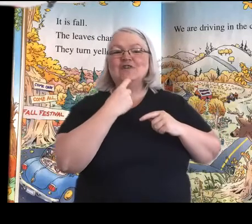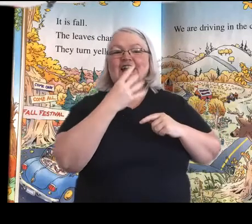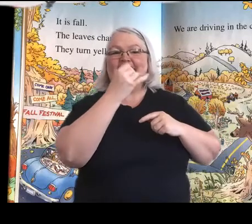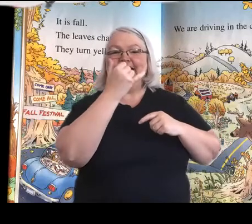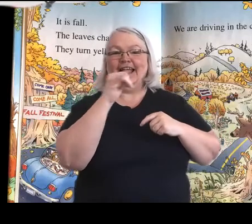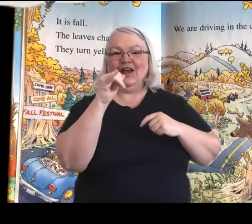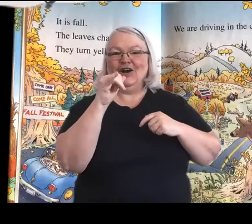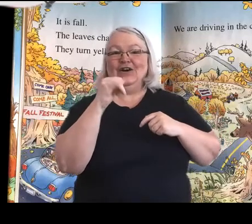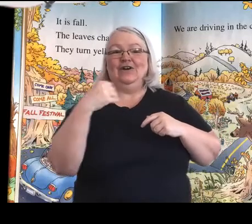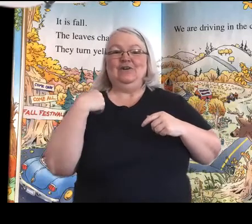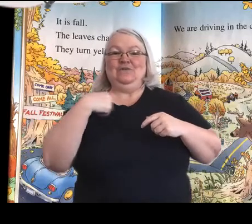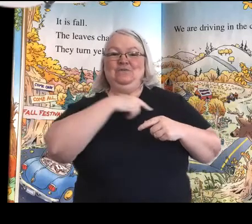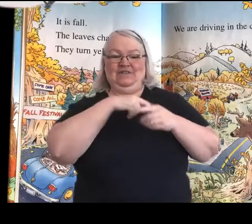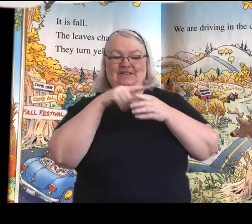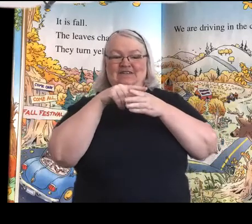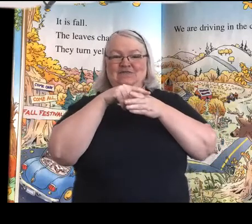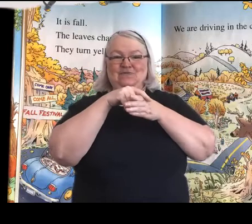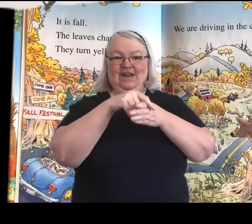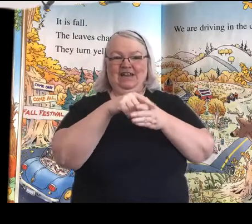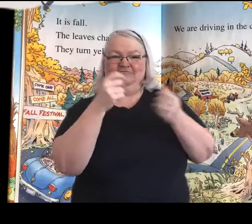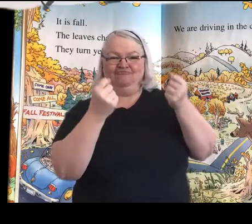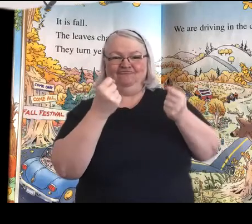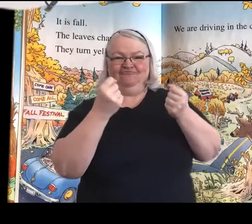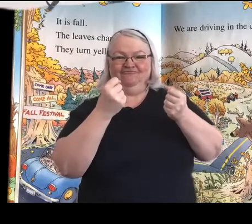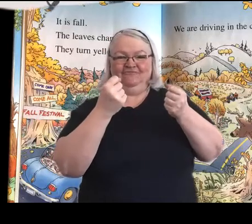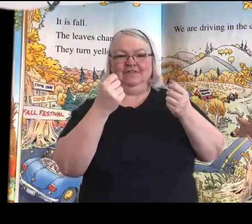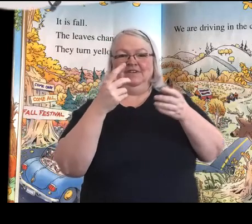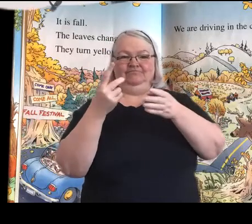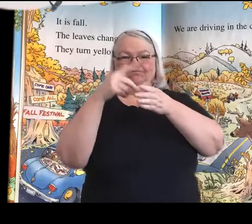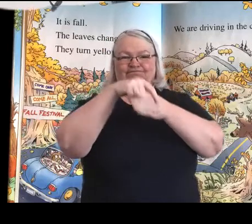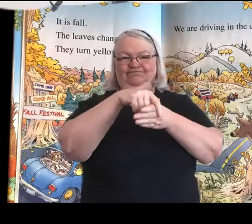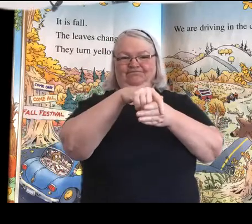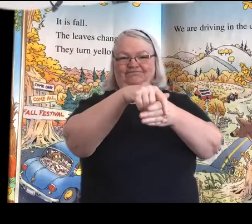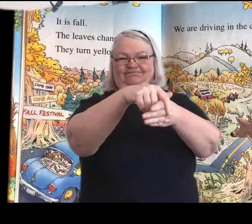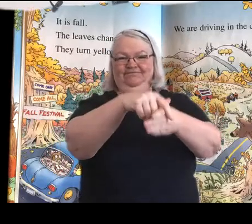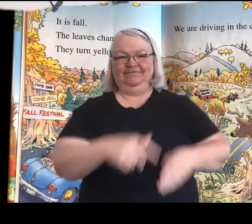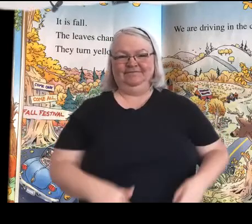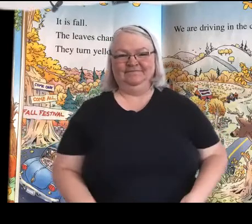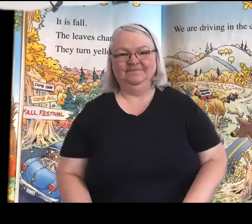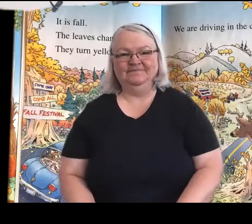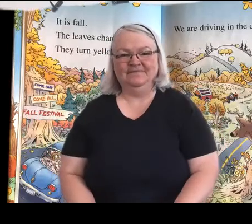turn yellow and red. We are driving in the car.